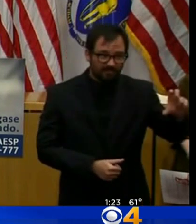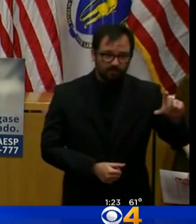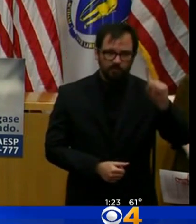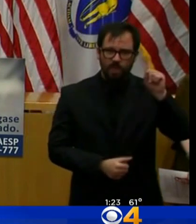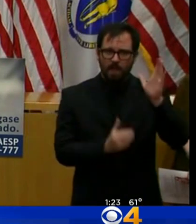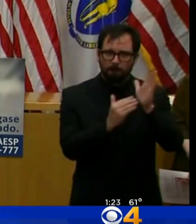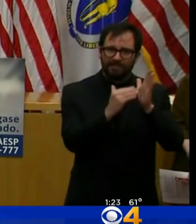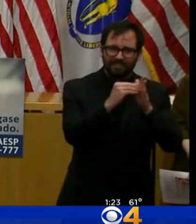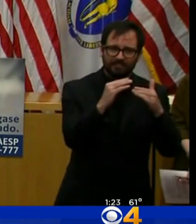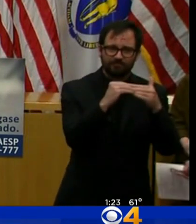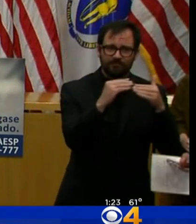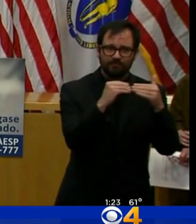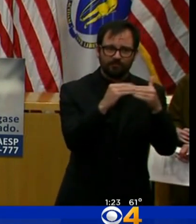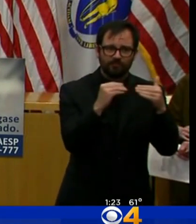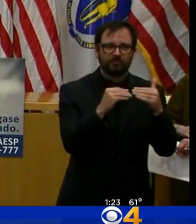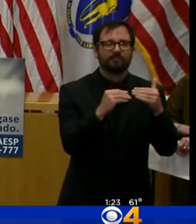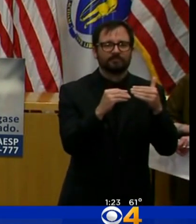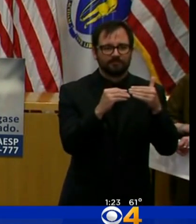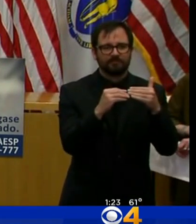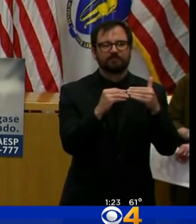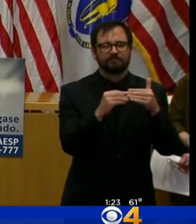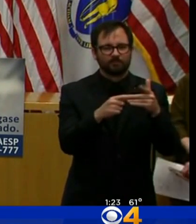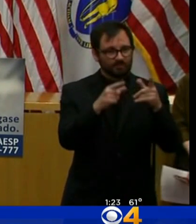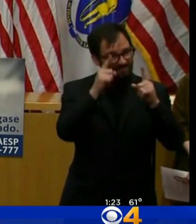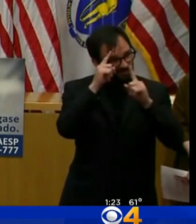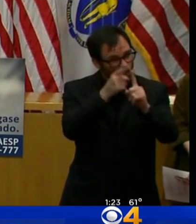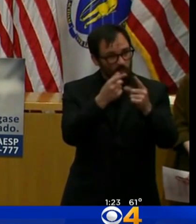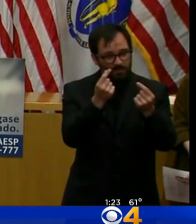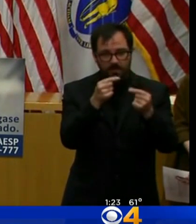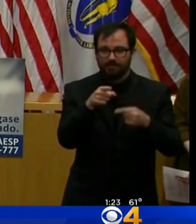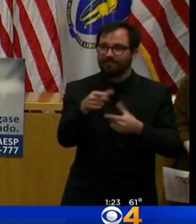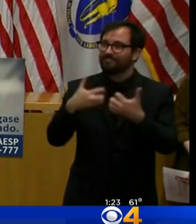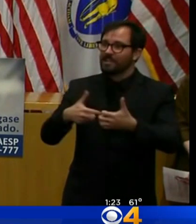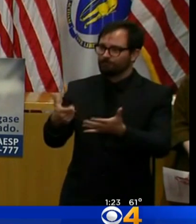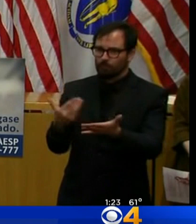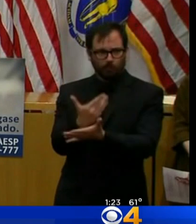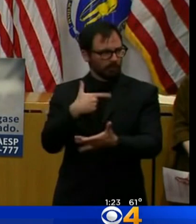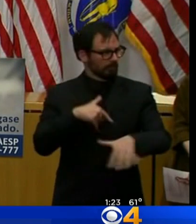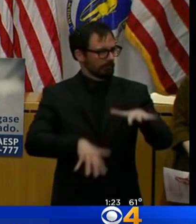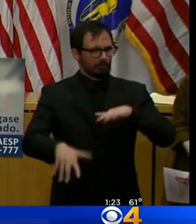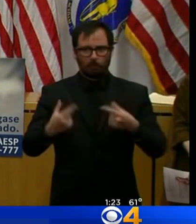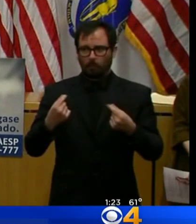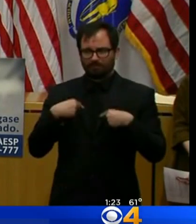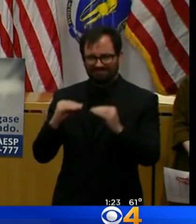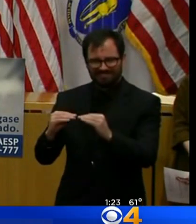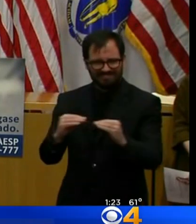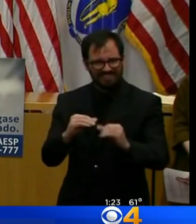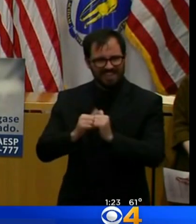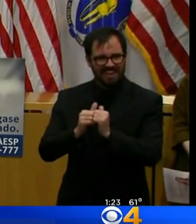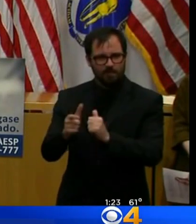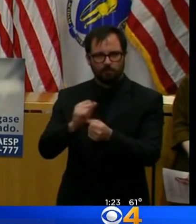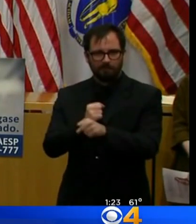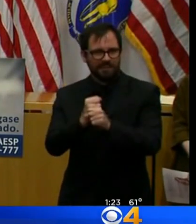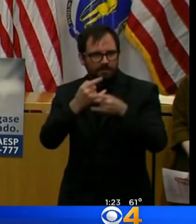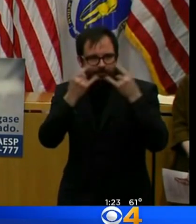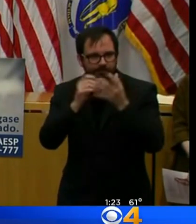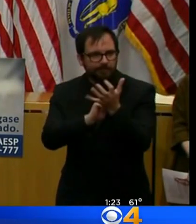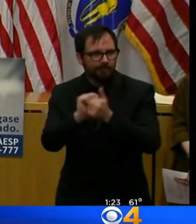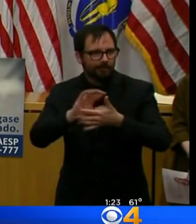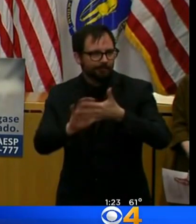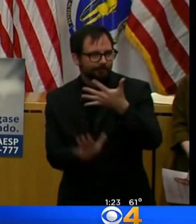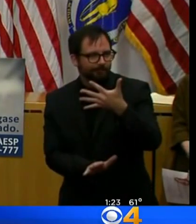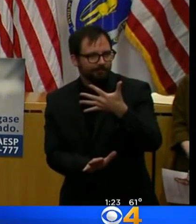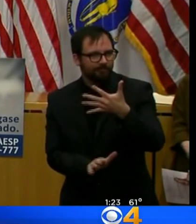already seen the benefits. They've established a procurement portal for manufacturing companies to use, and have heard from nearly 400